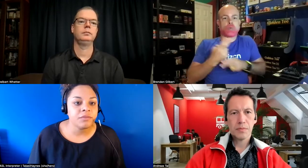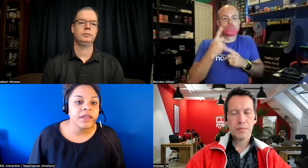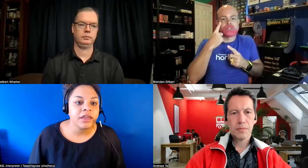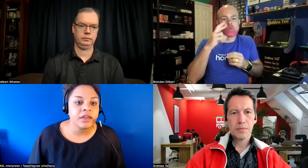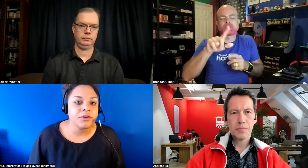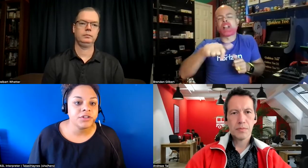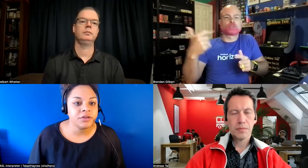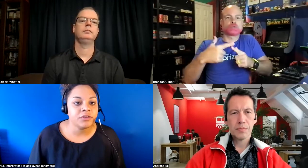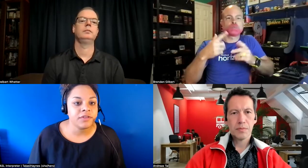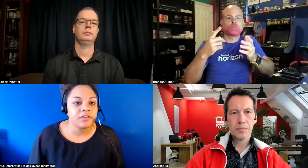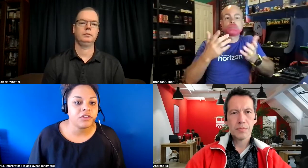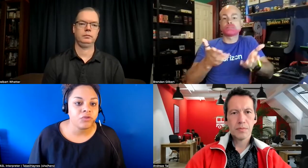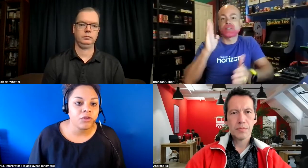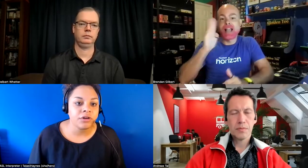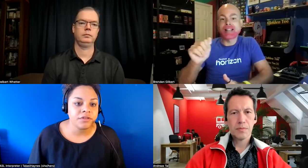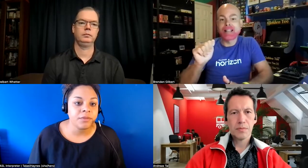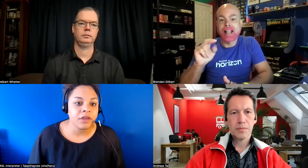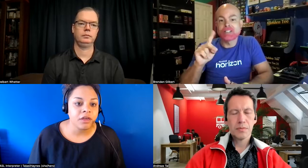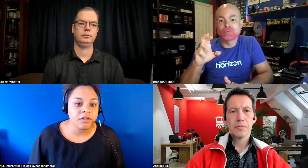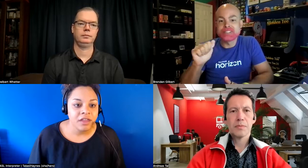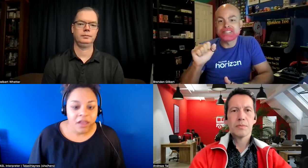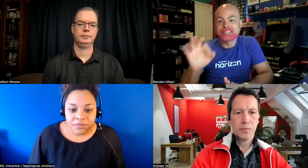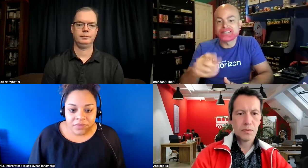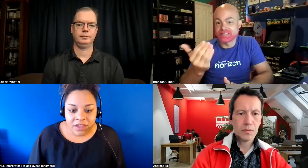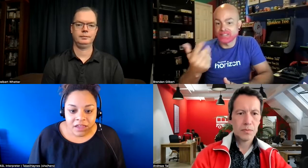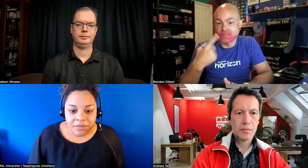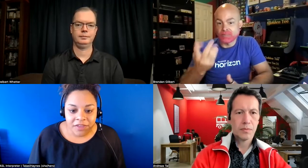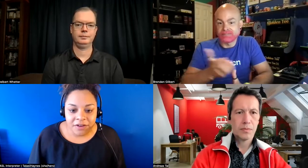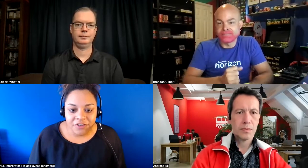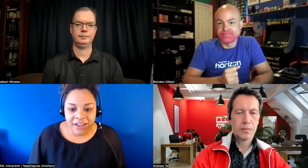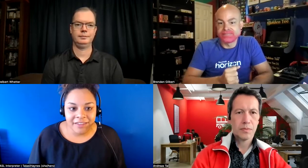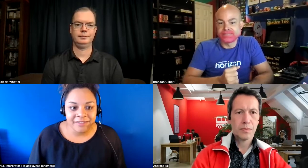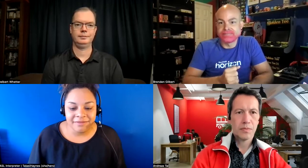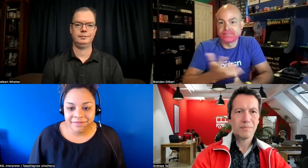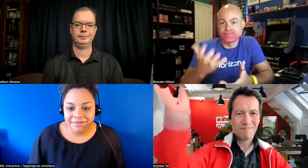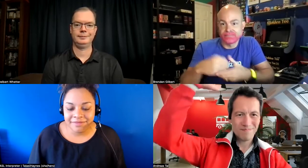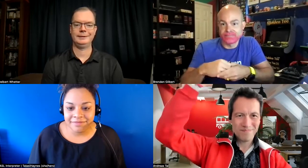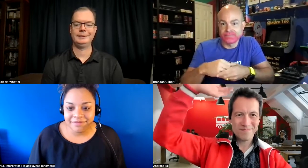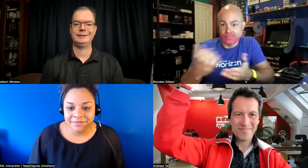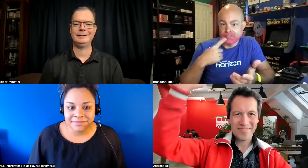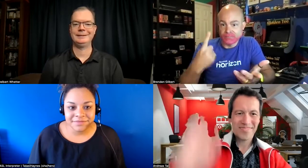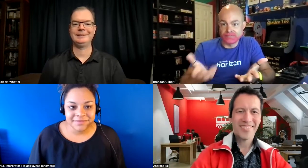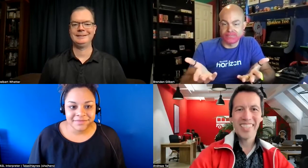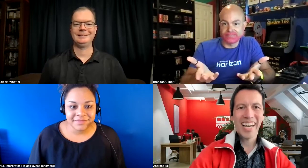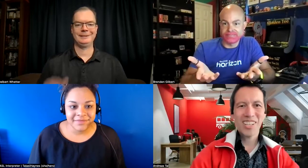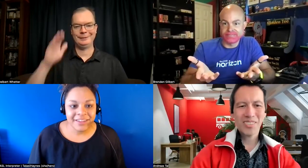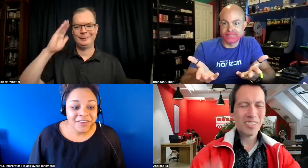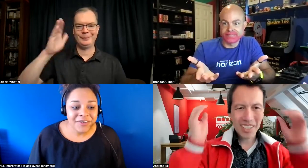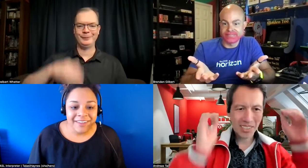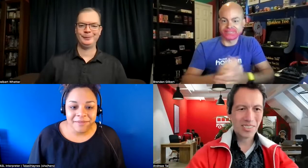blinking in order to use that as a controller or something else hi here andreas do you want to say something